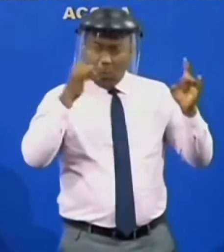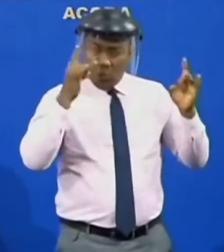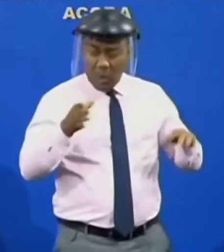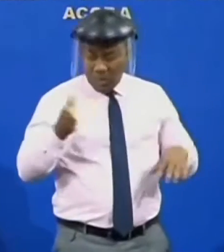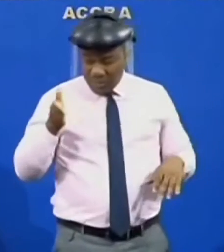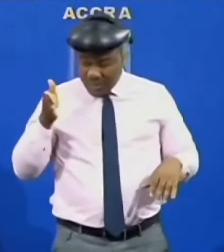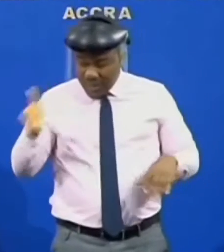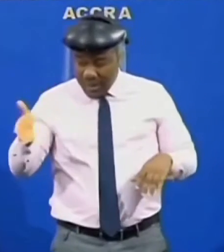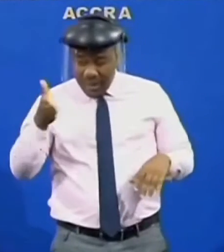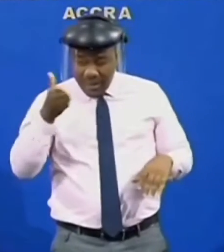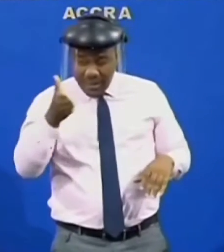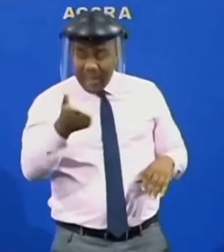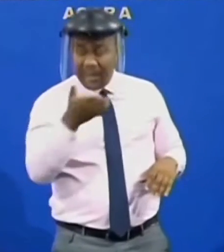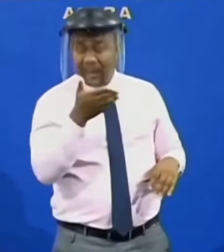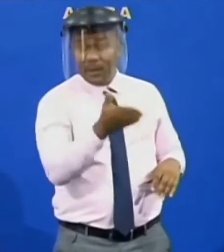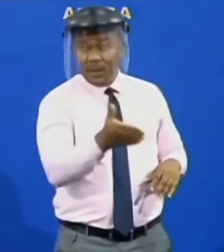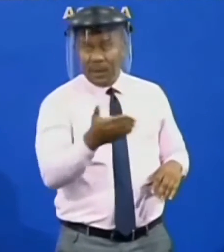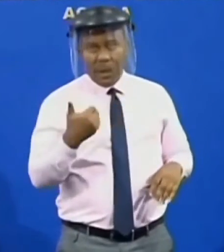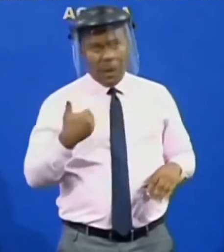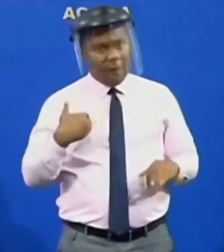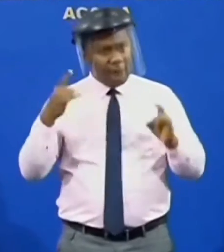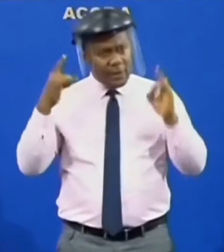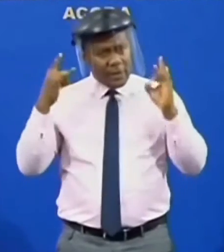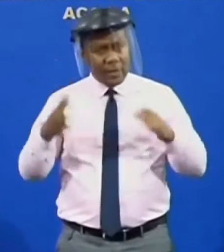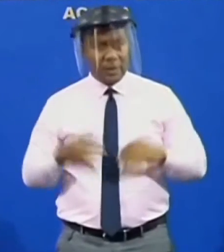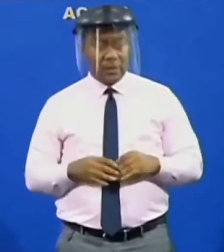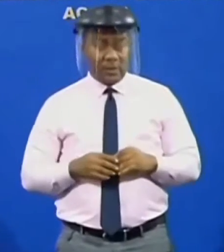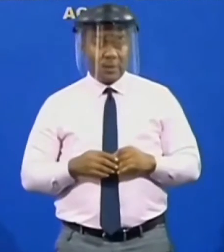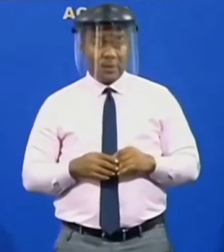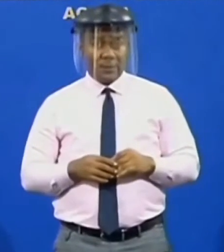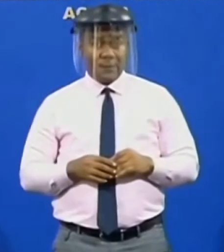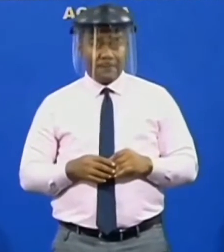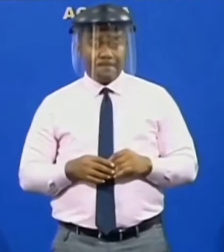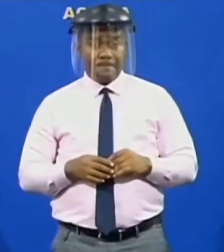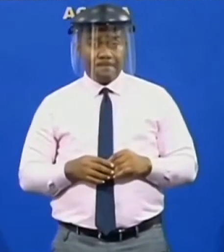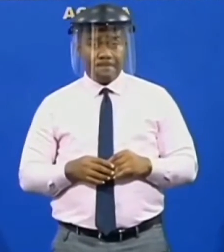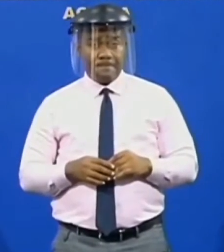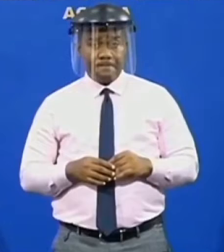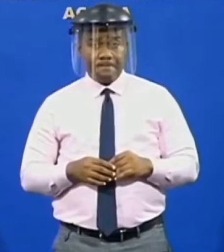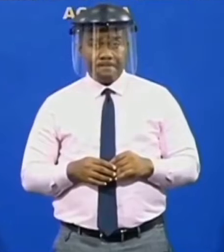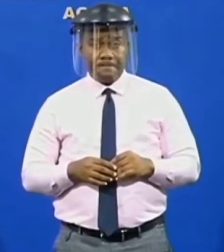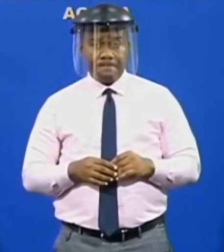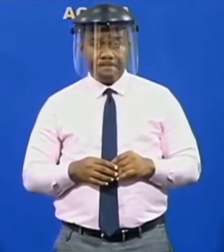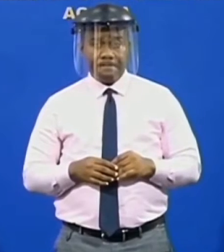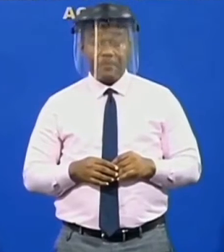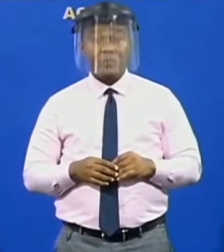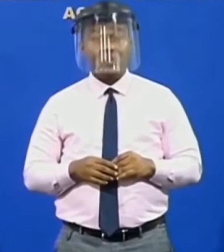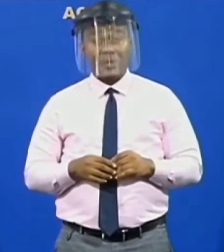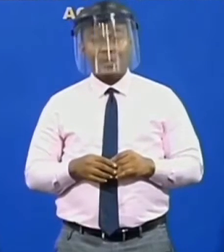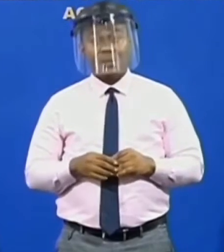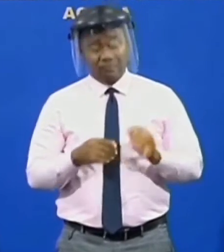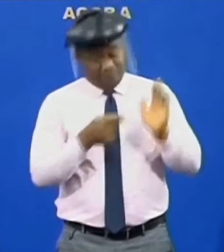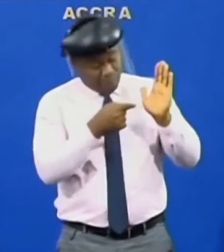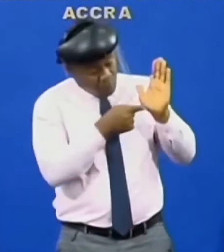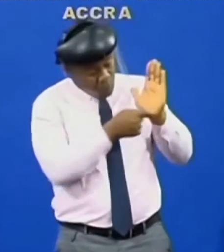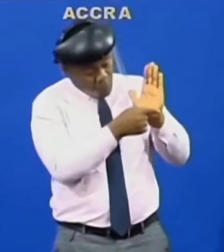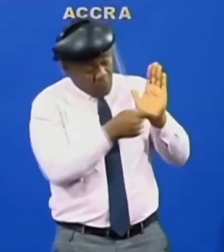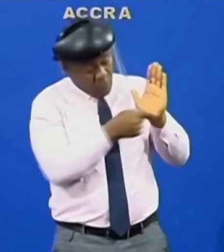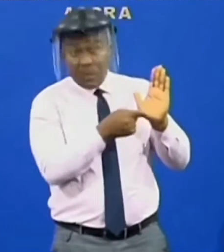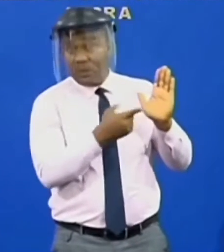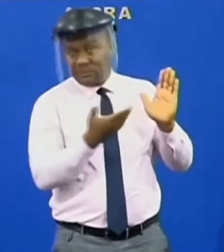country. The hotspots continue to be within the Kuhal and Middle Belt